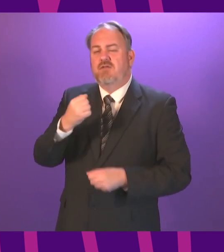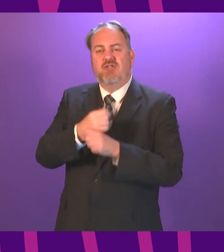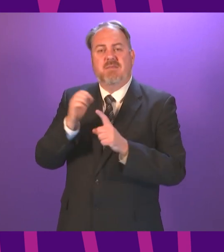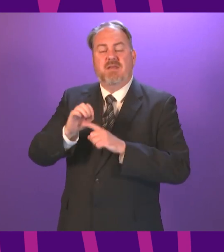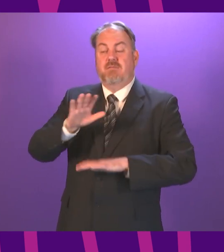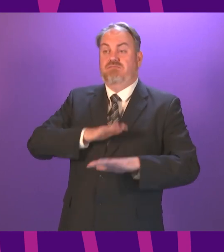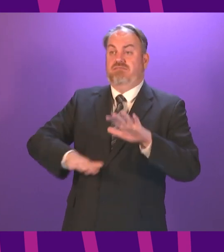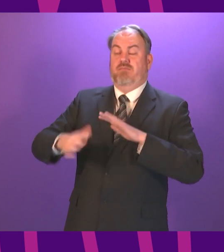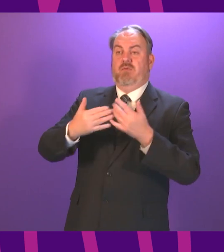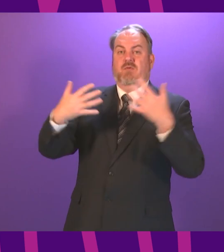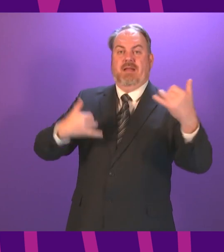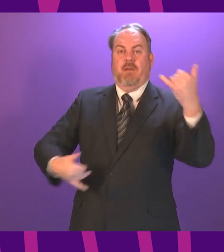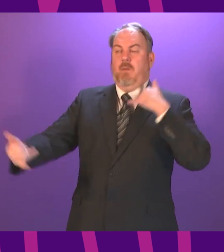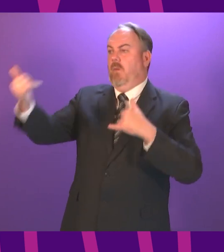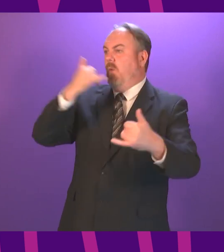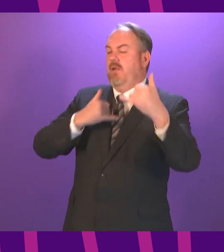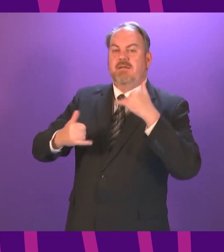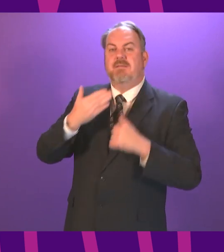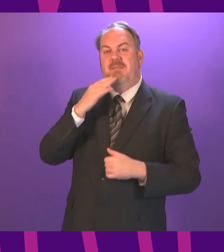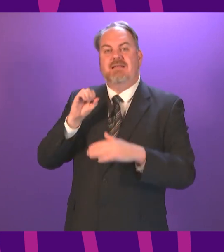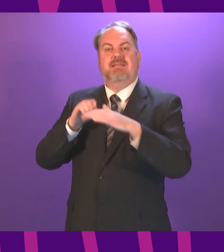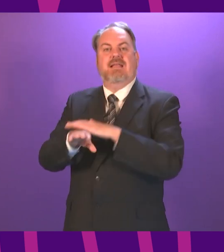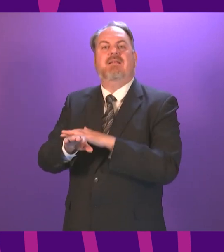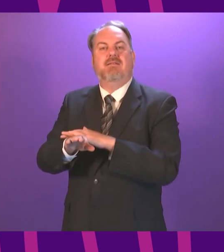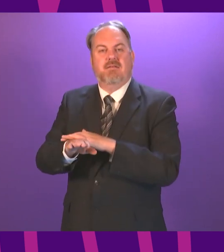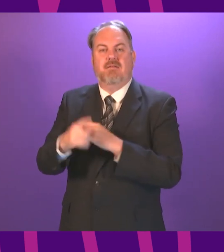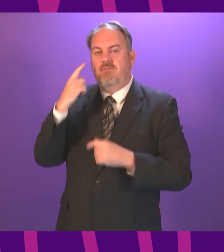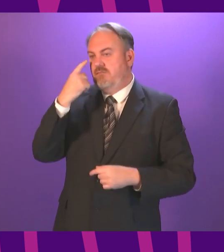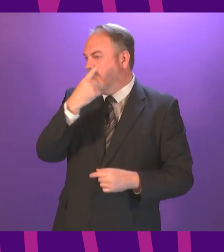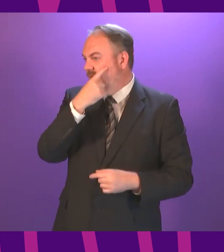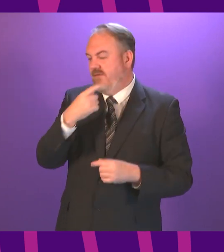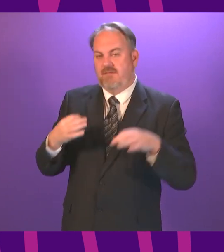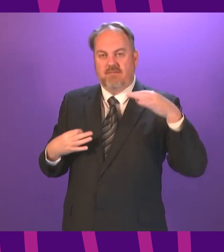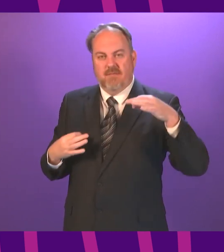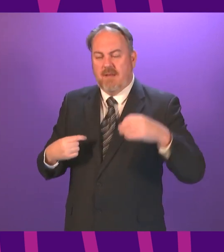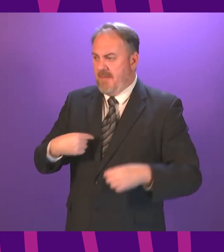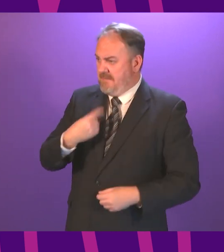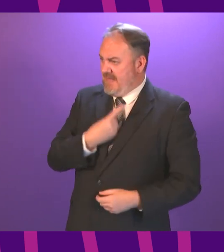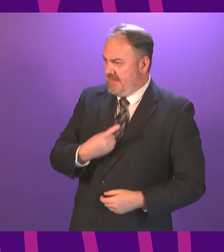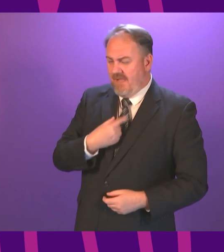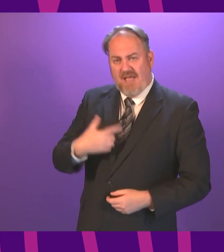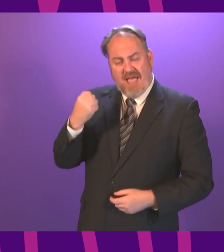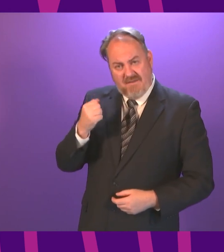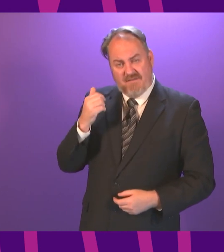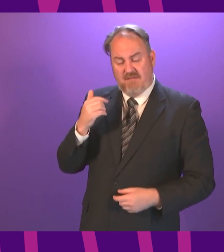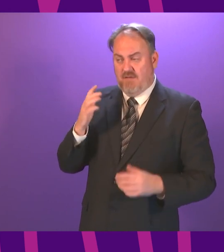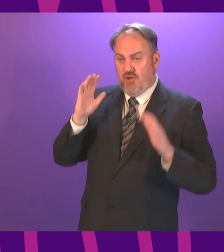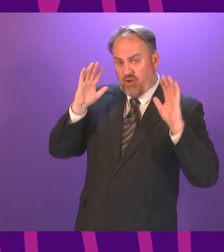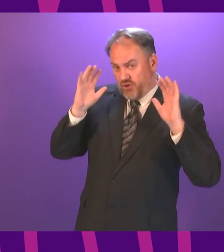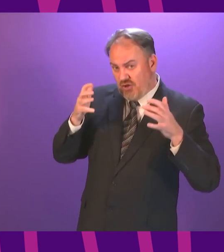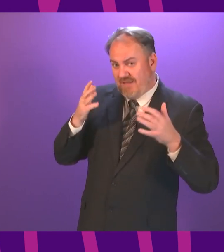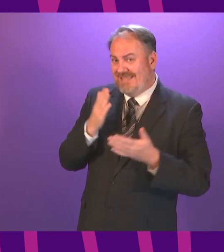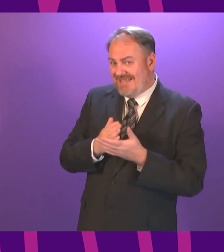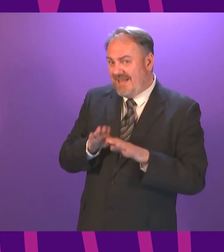is an option for them to request that status. I have just said in my answer to Willie René, I do have ethical, clinical and indeed human rights